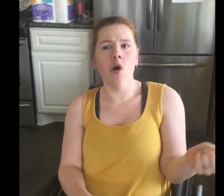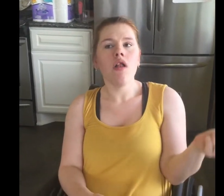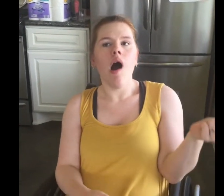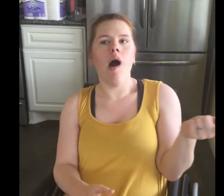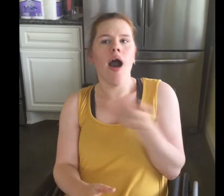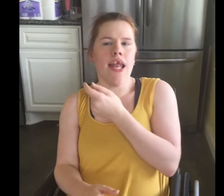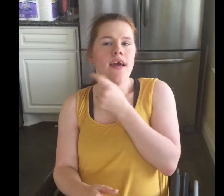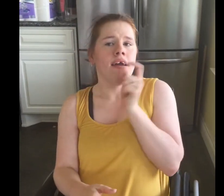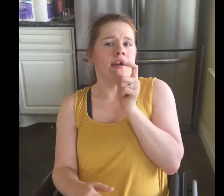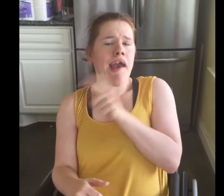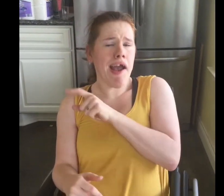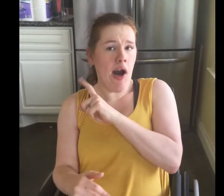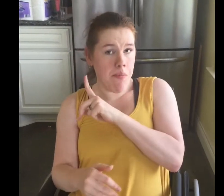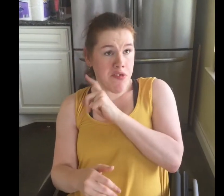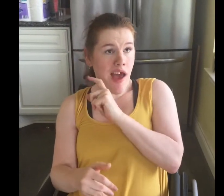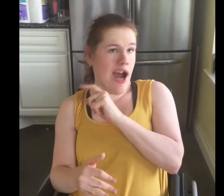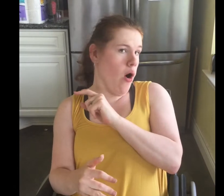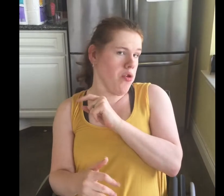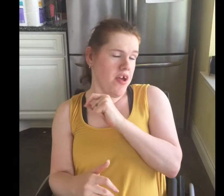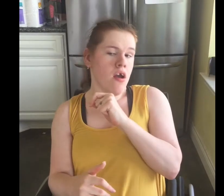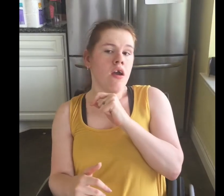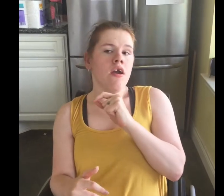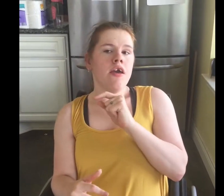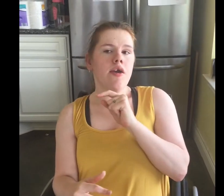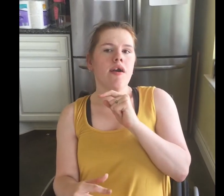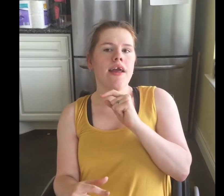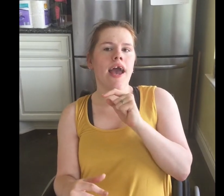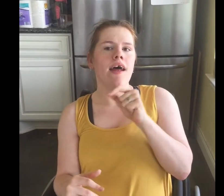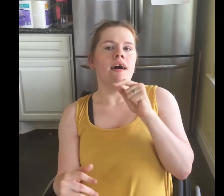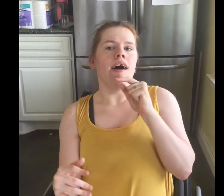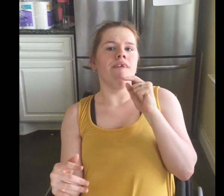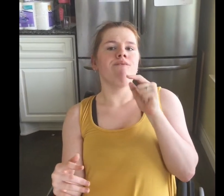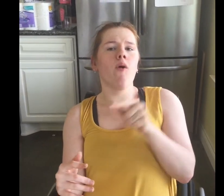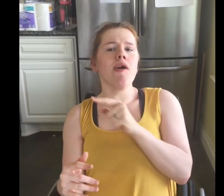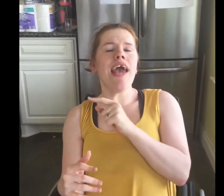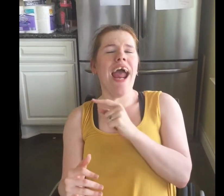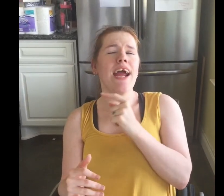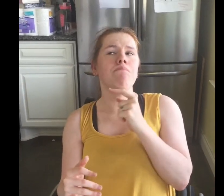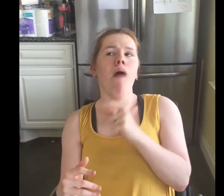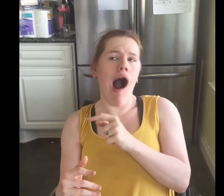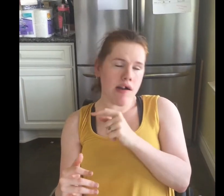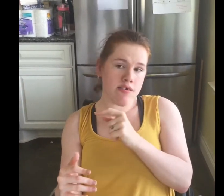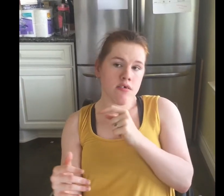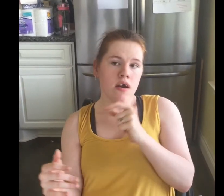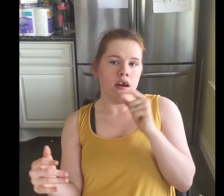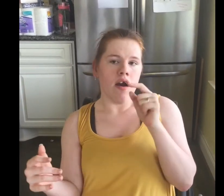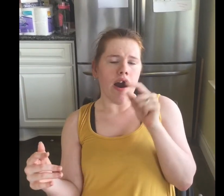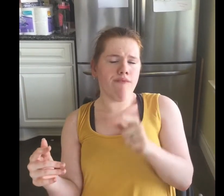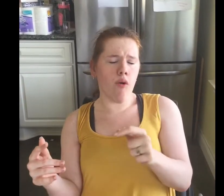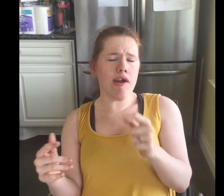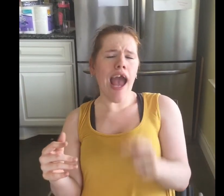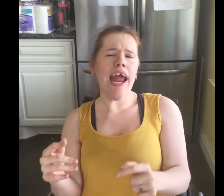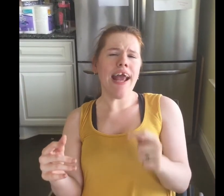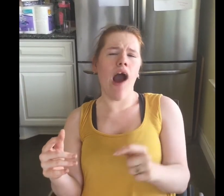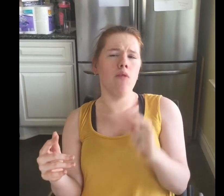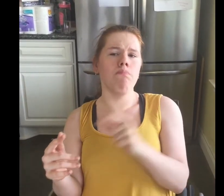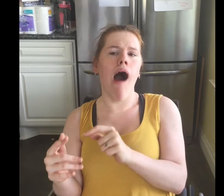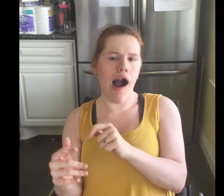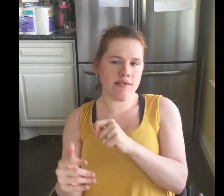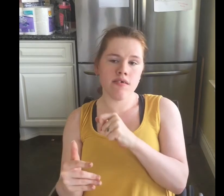on K-Cups at Aldi. You could get a 48 box a 48 count box